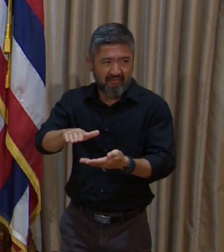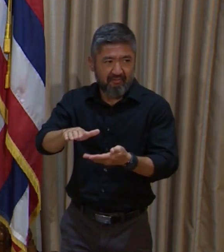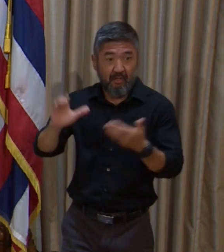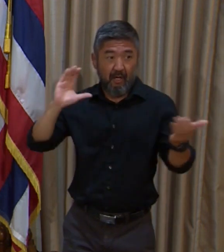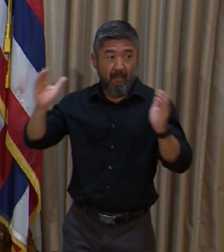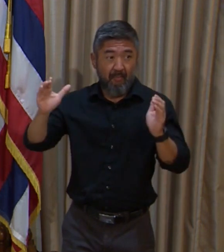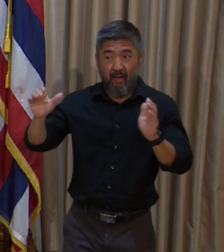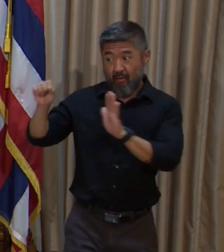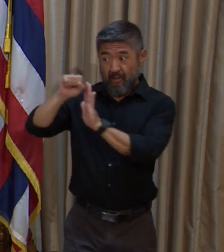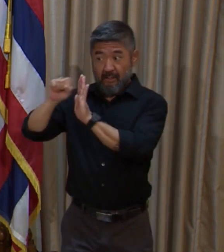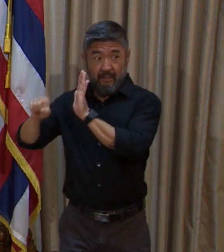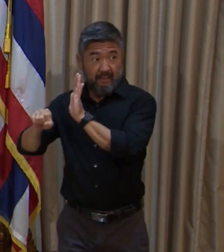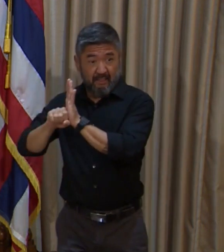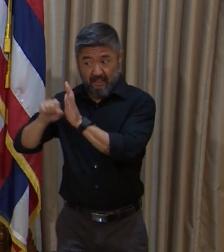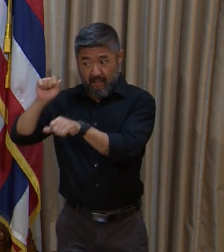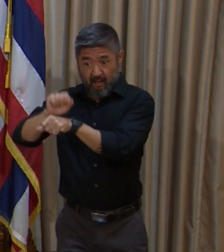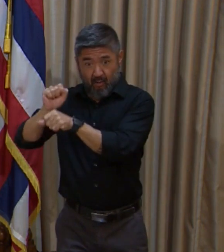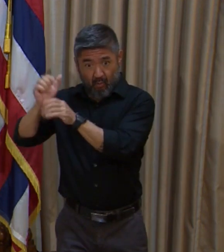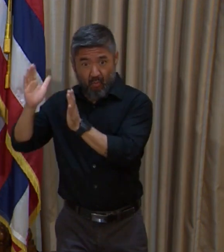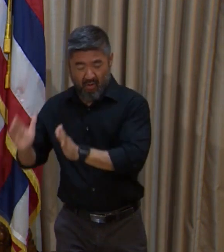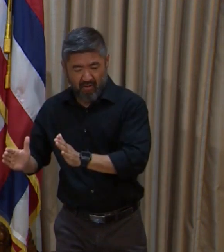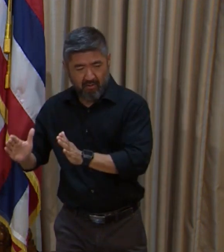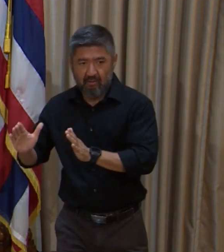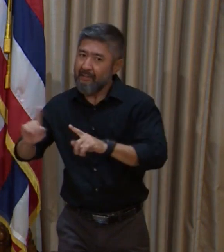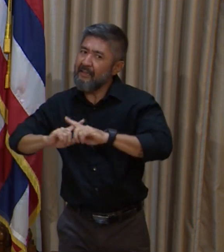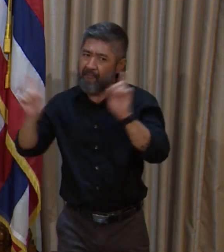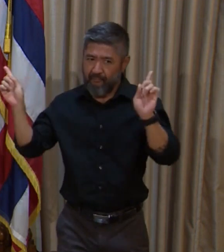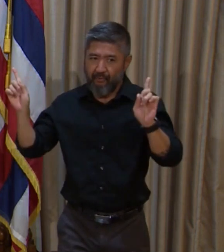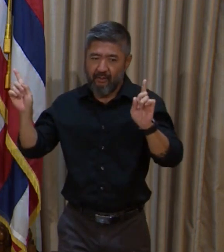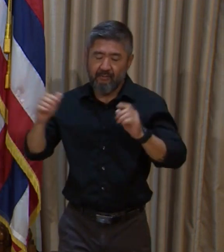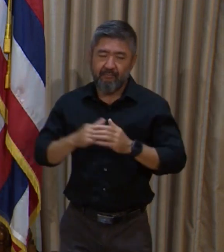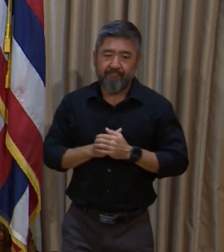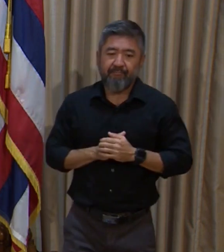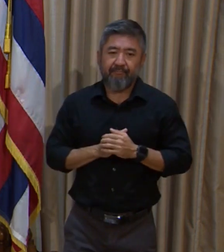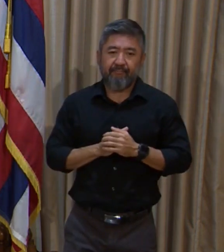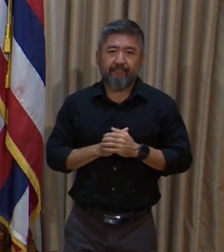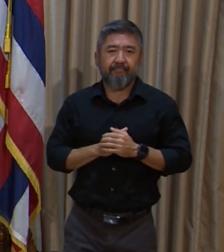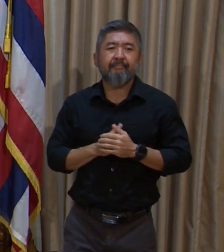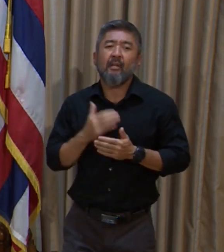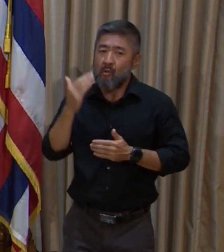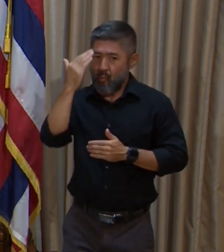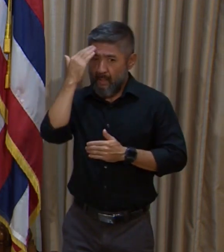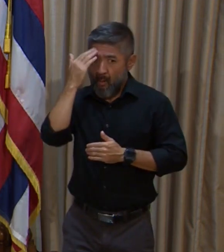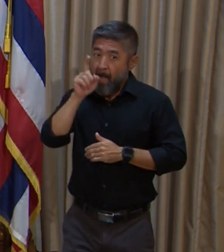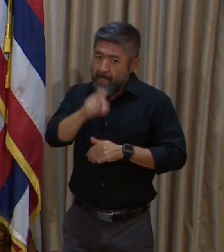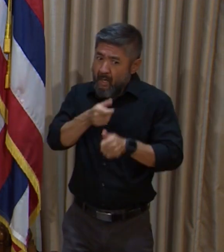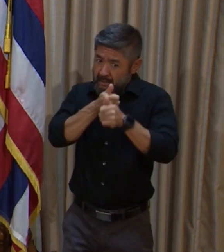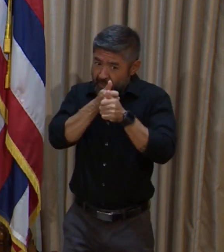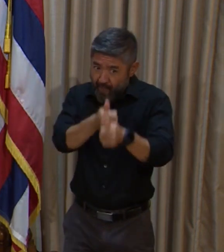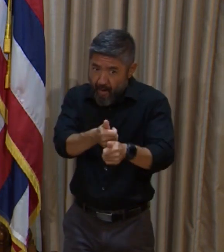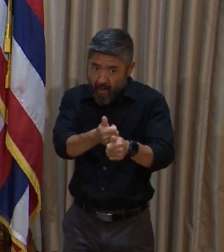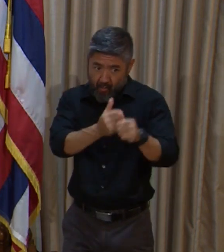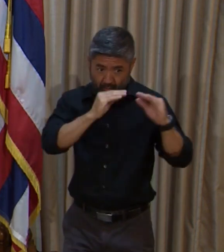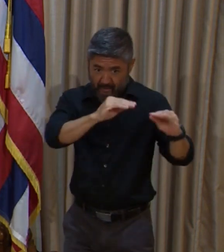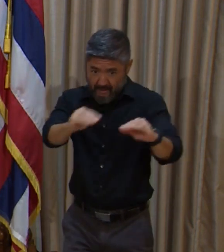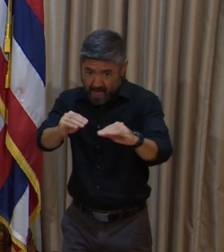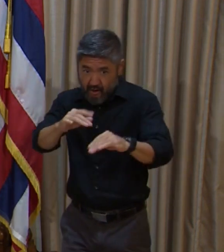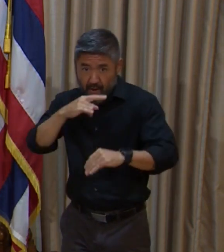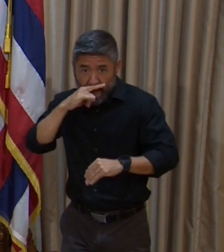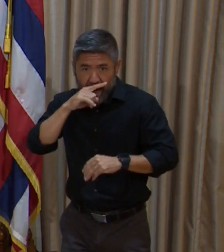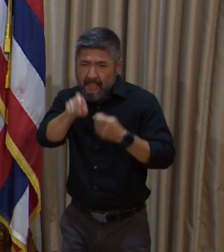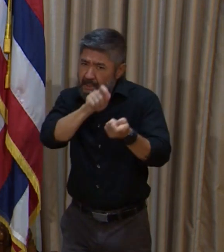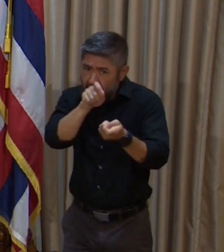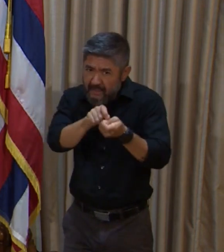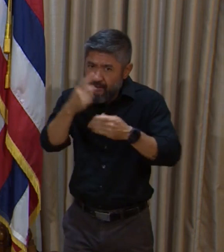government because we are aware of the impact on instructional days. And we want to make sure that